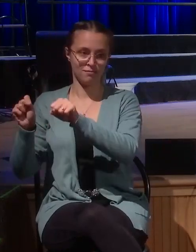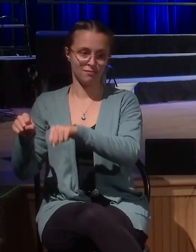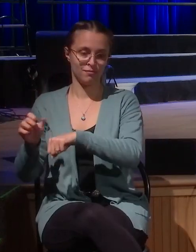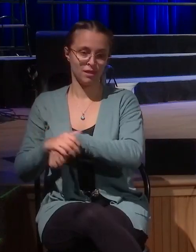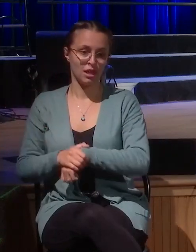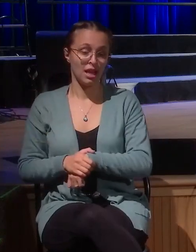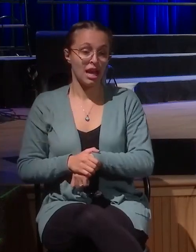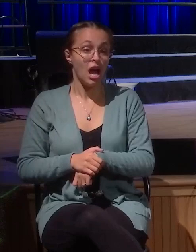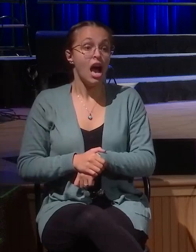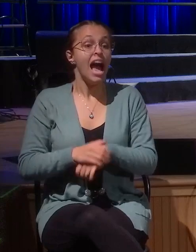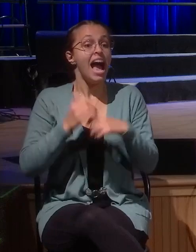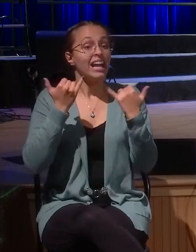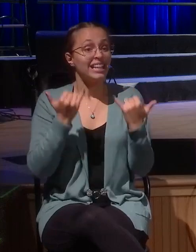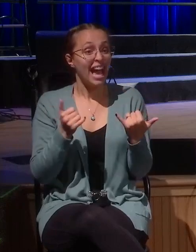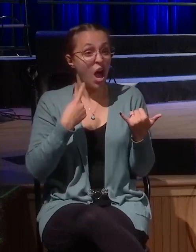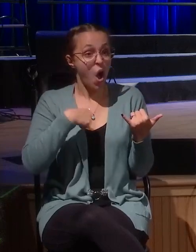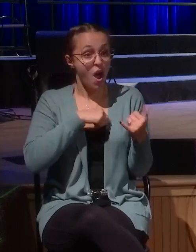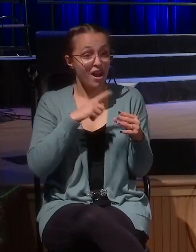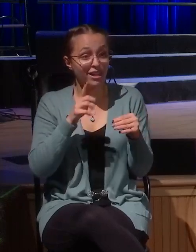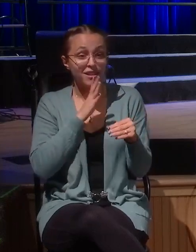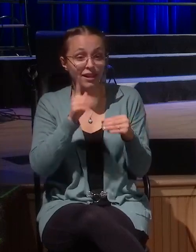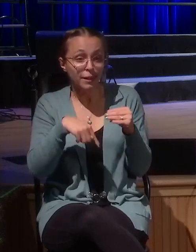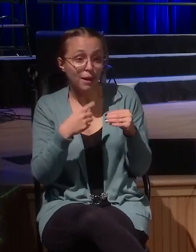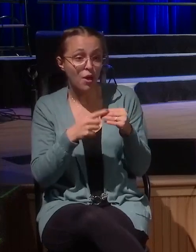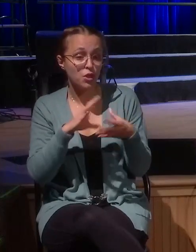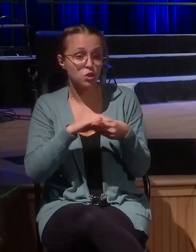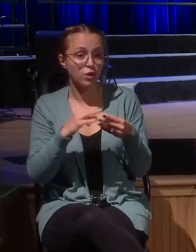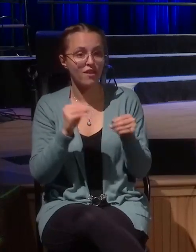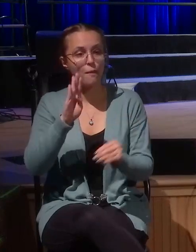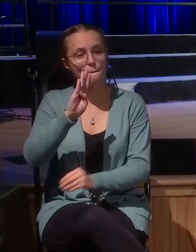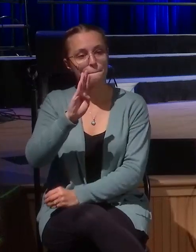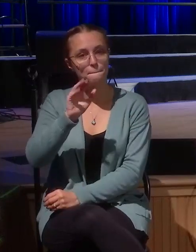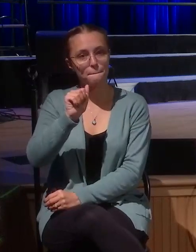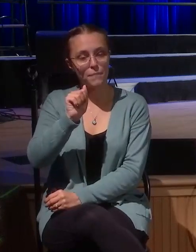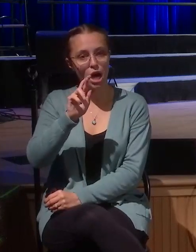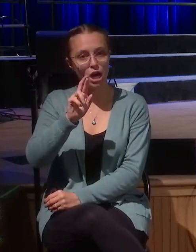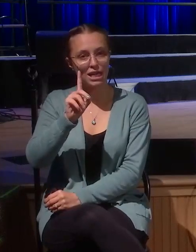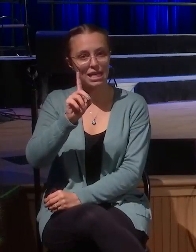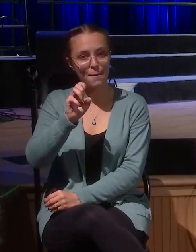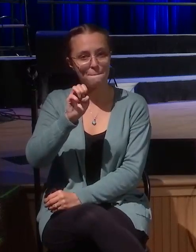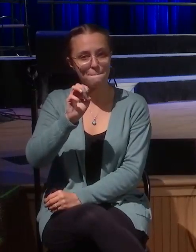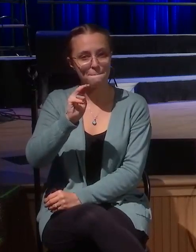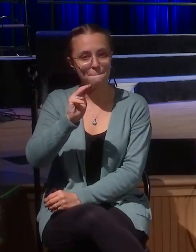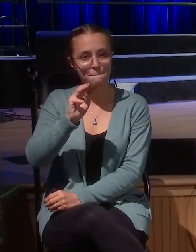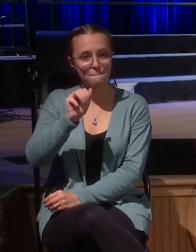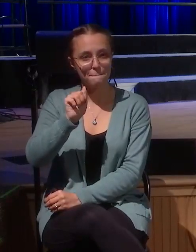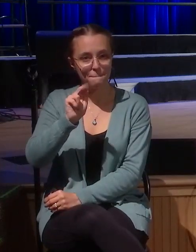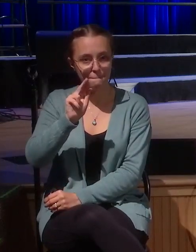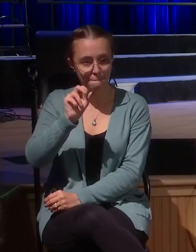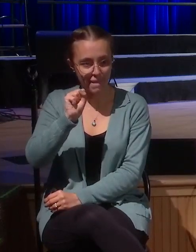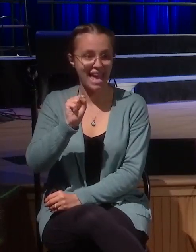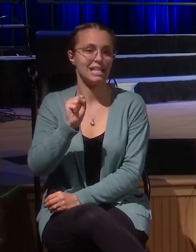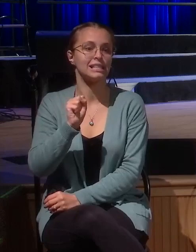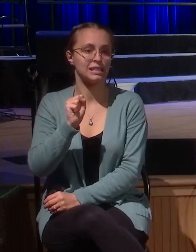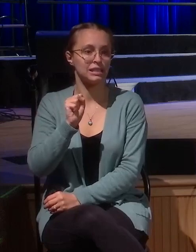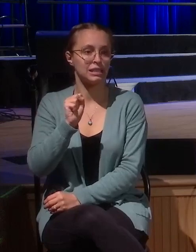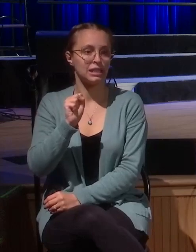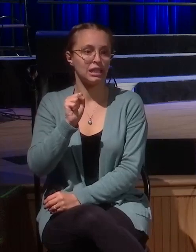the road and Jesus passes by and he says, who is this? I need to see him. And finally, he comes face to face with Jesus. And he says, what do you want from me? He says, Lord,